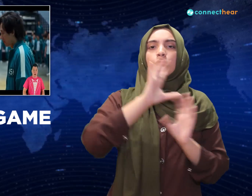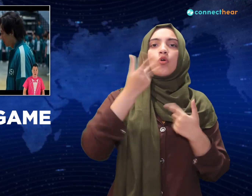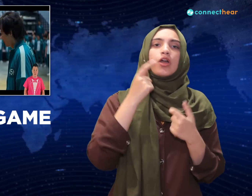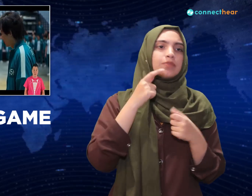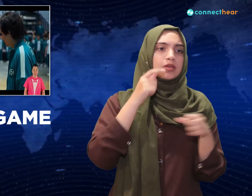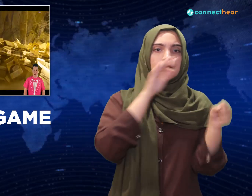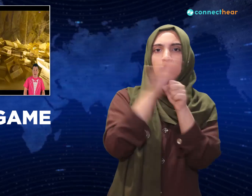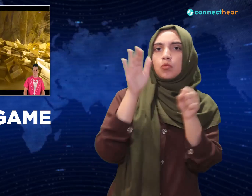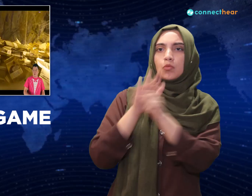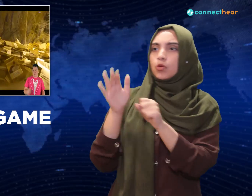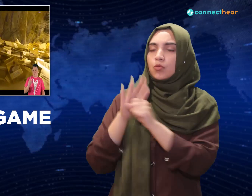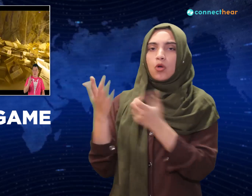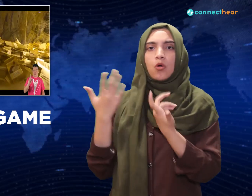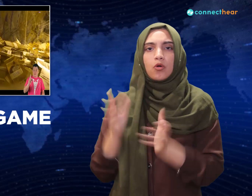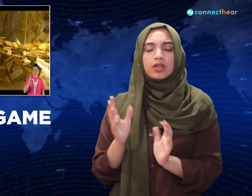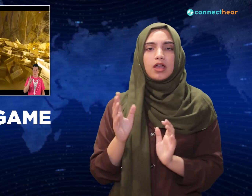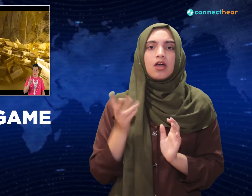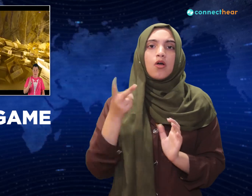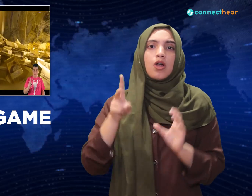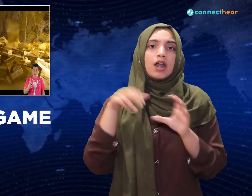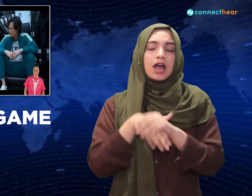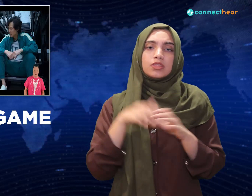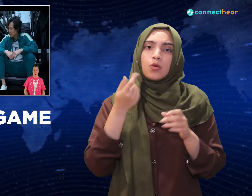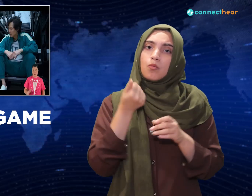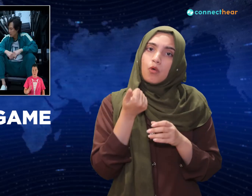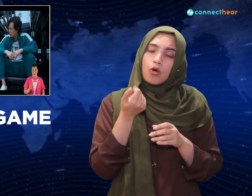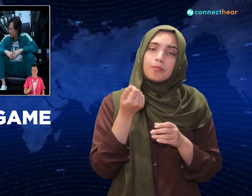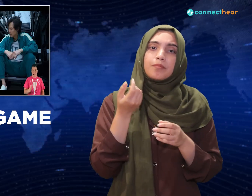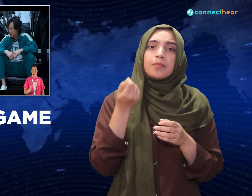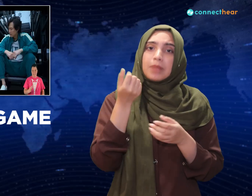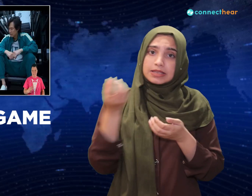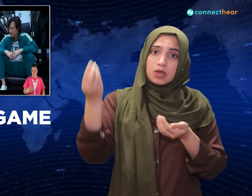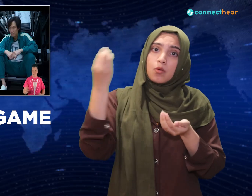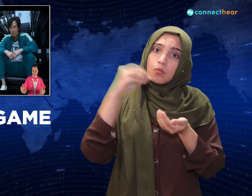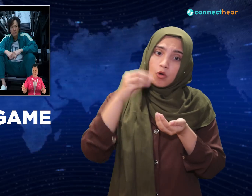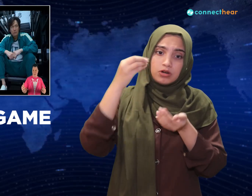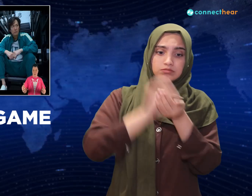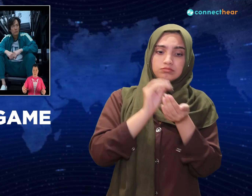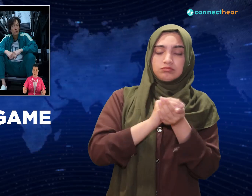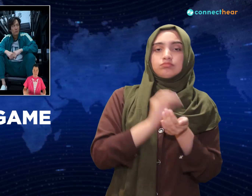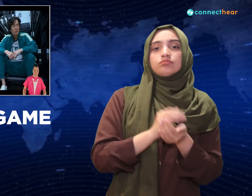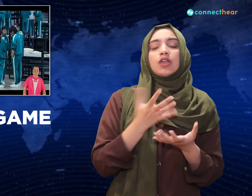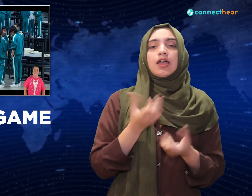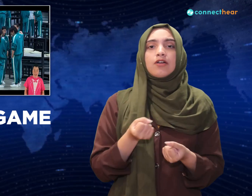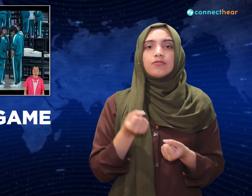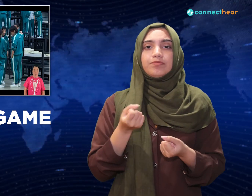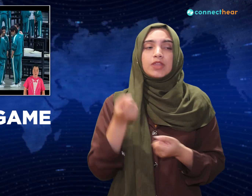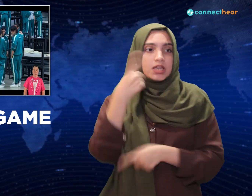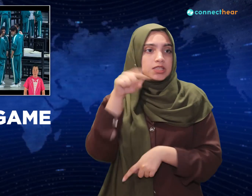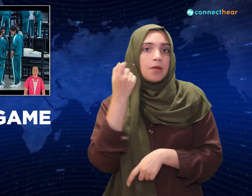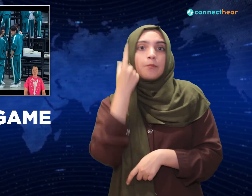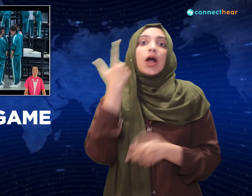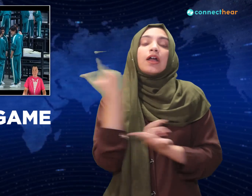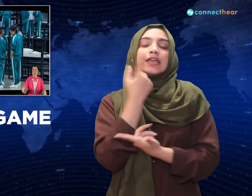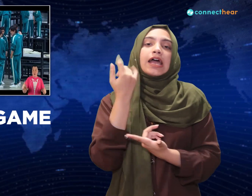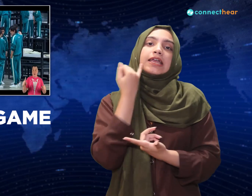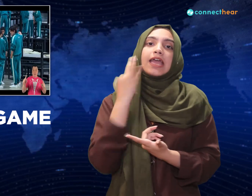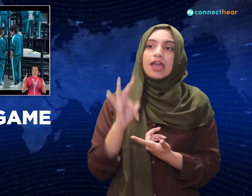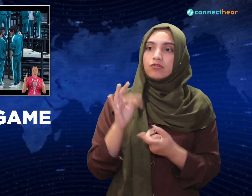coffin and add more money to the pig. So everyone realizes if killing other players is allowed, tonight's gonna get